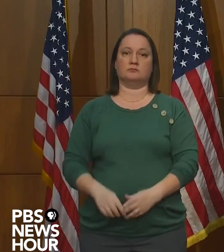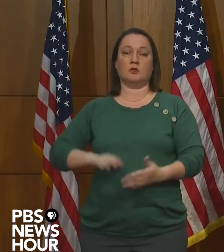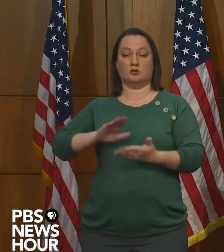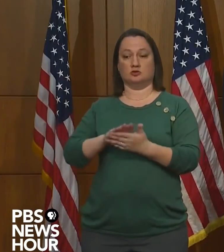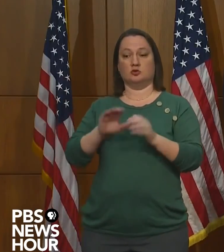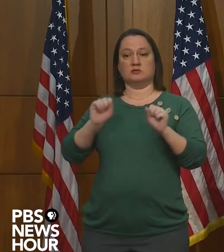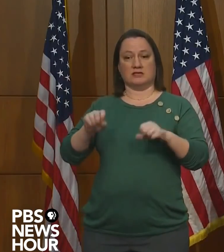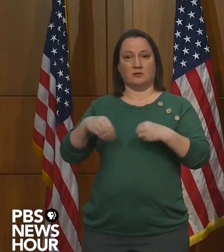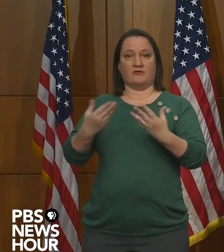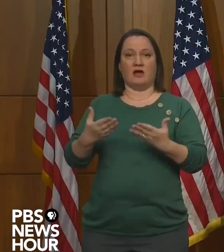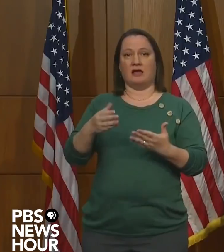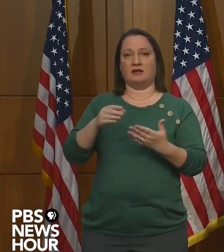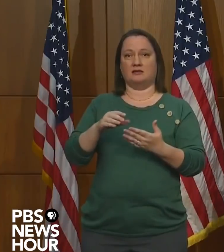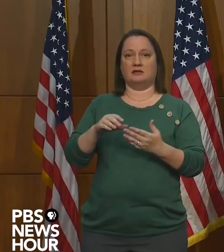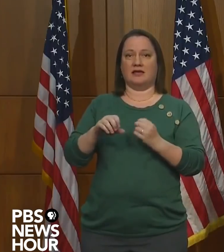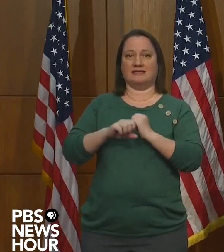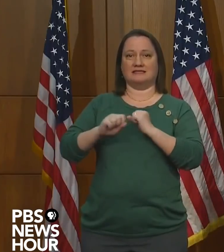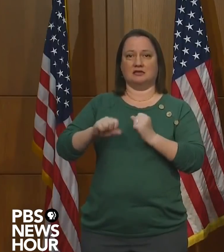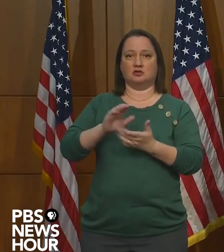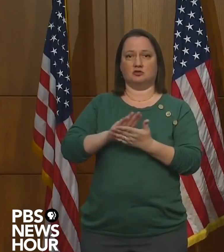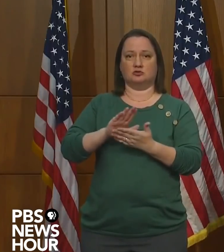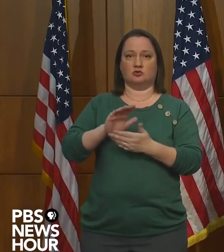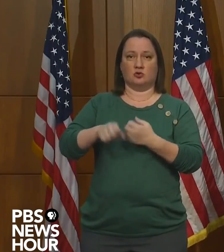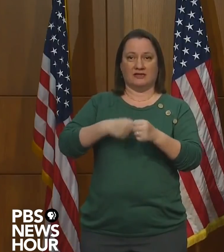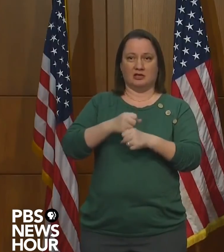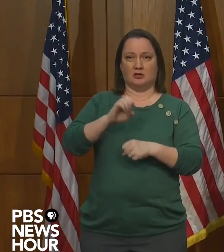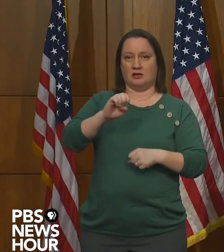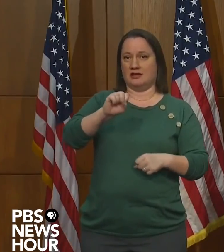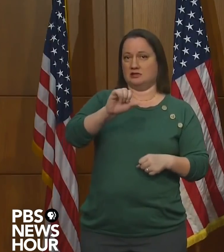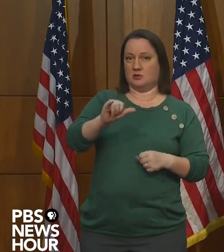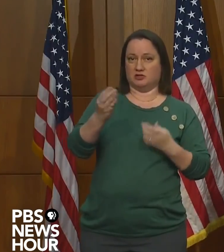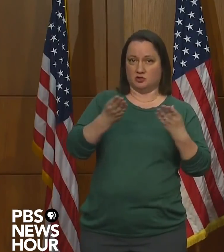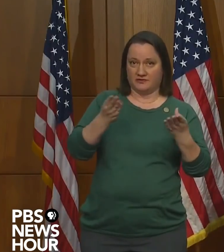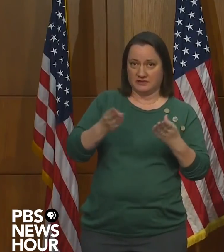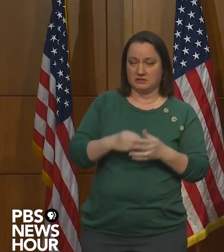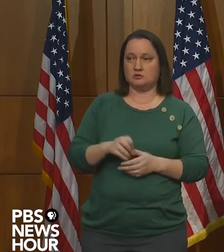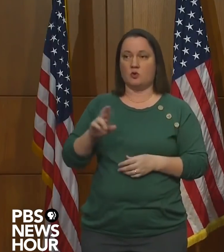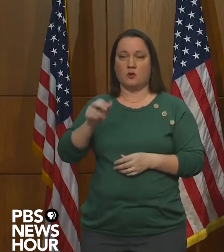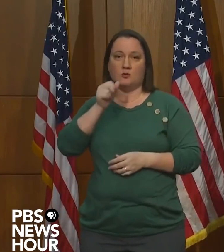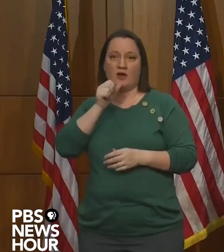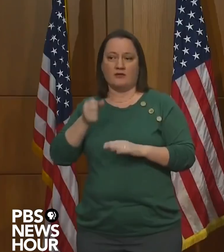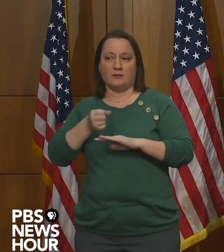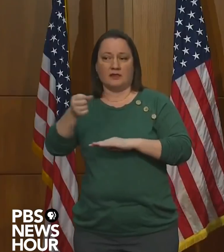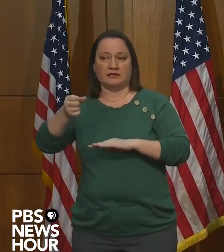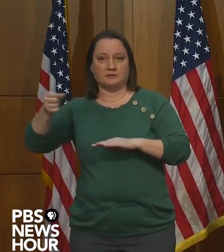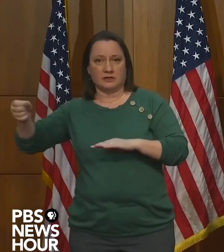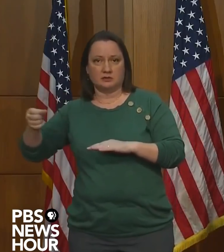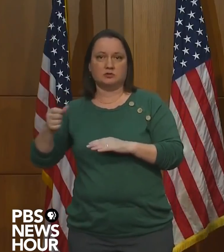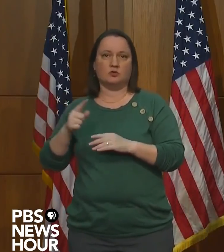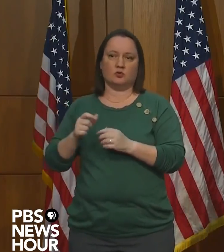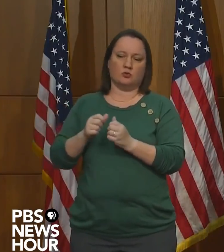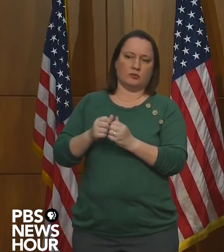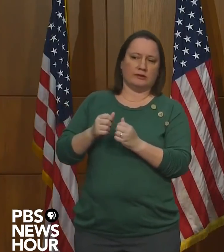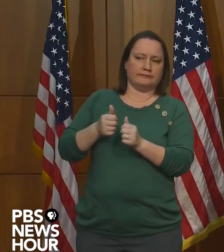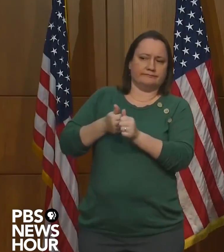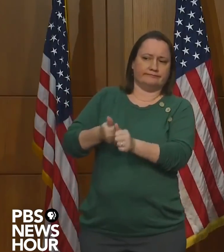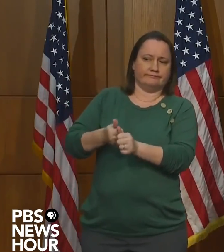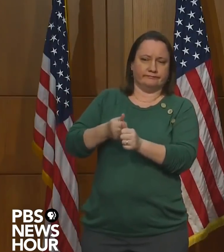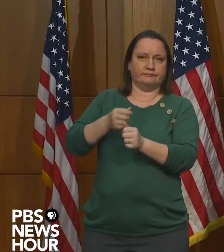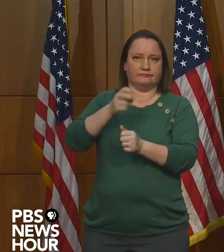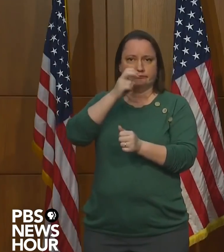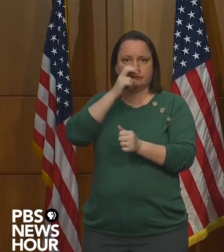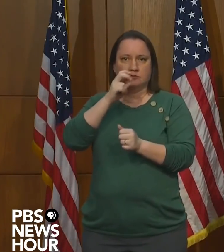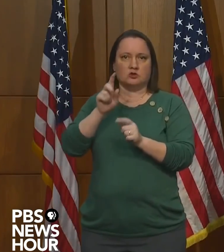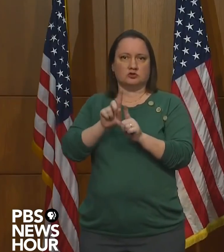school year services and school year special education services, including private placements with strict social distancing. Students will